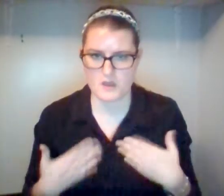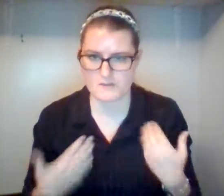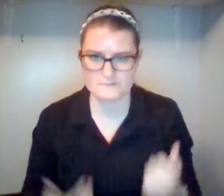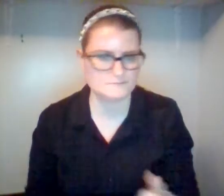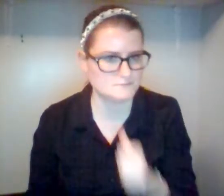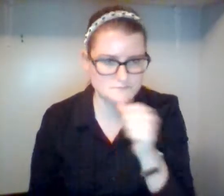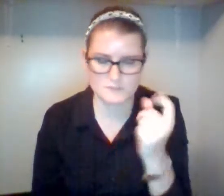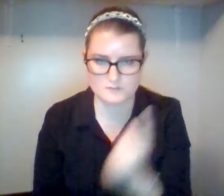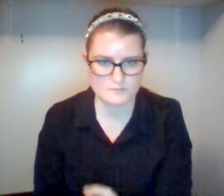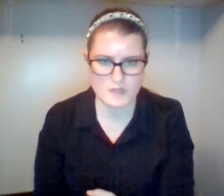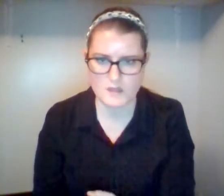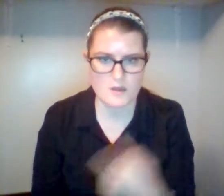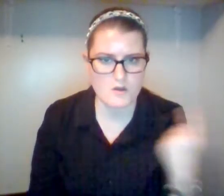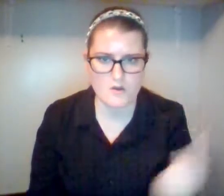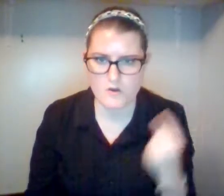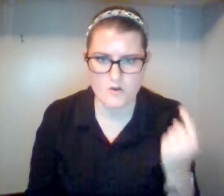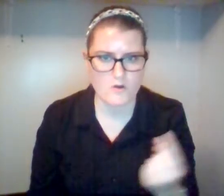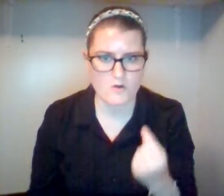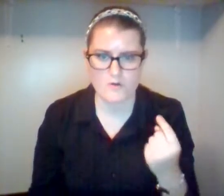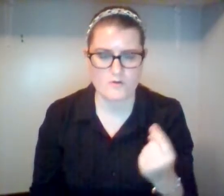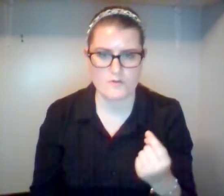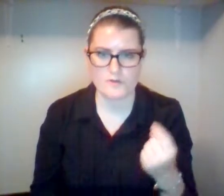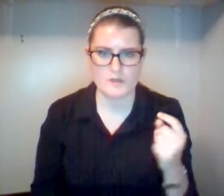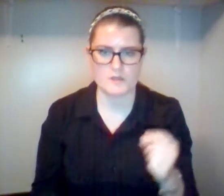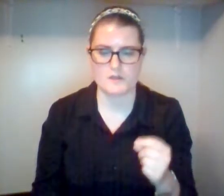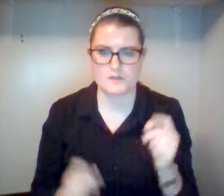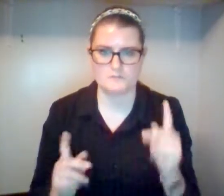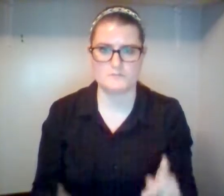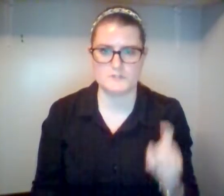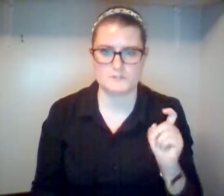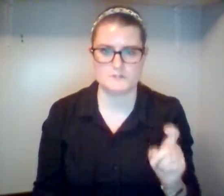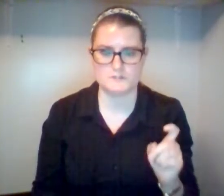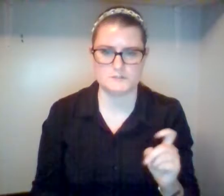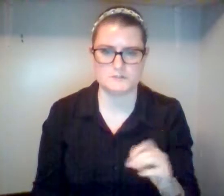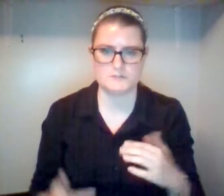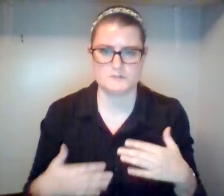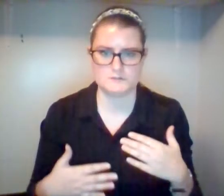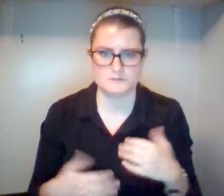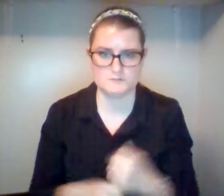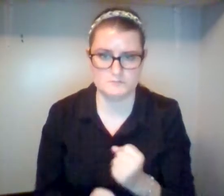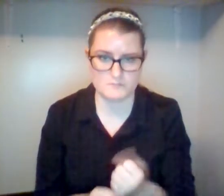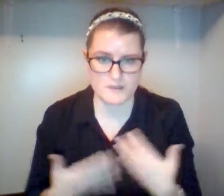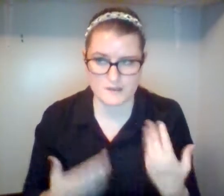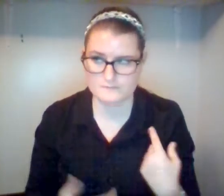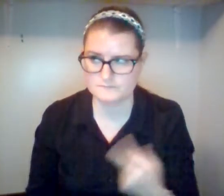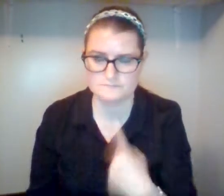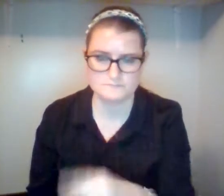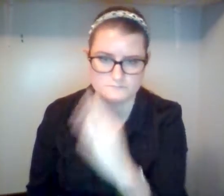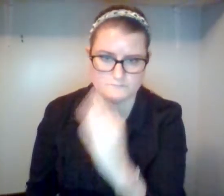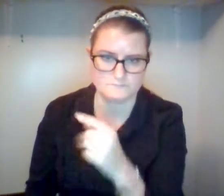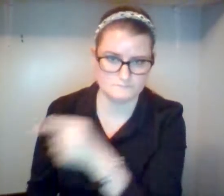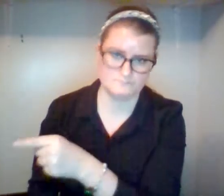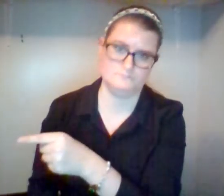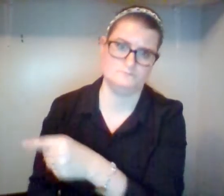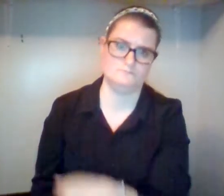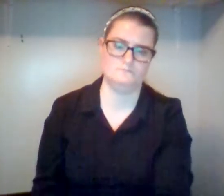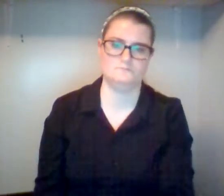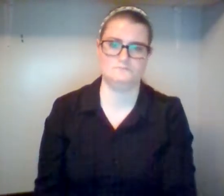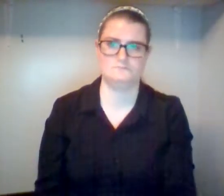.7 About the elders. The candidate for elder must be well thought of by outsiders, so that he may not